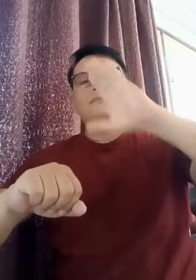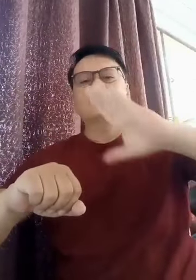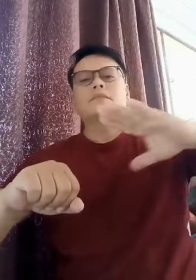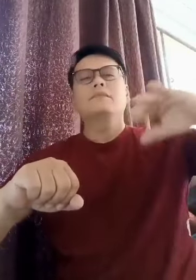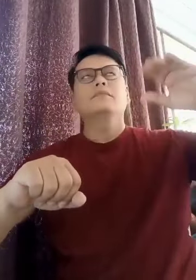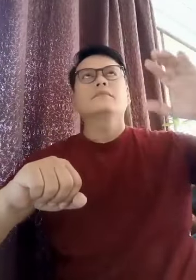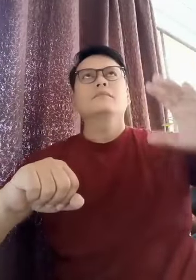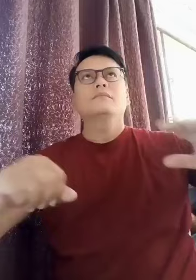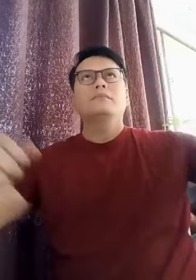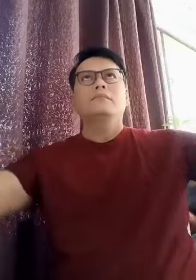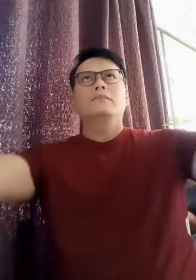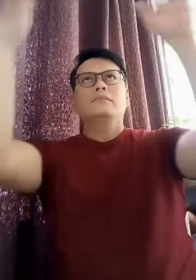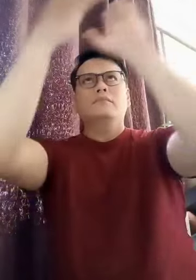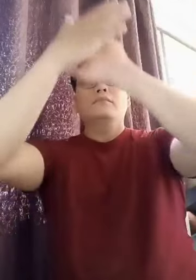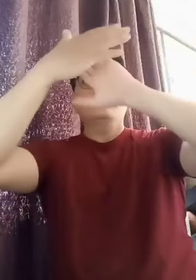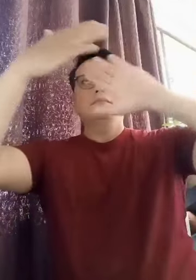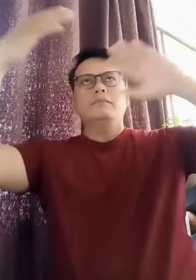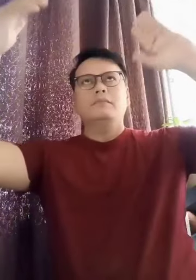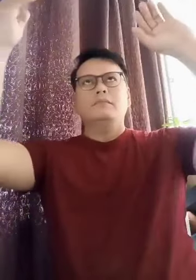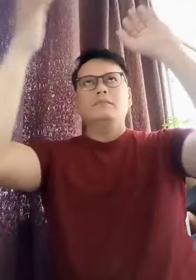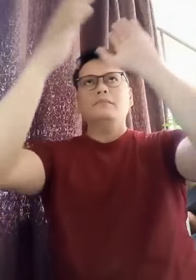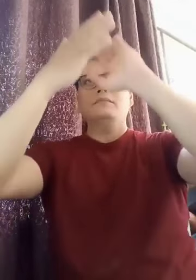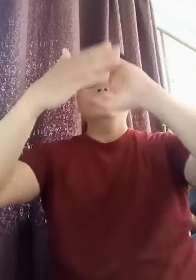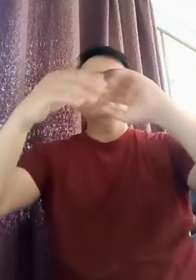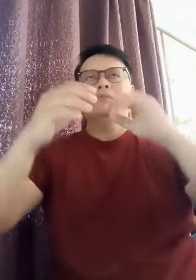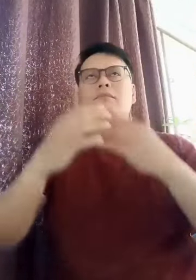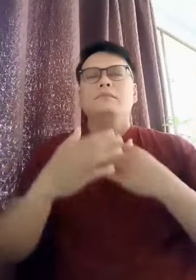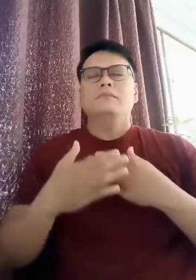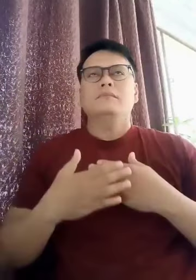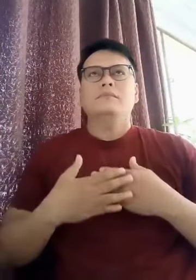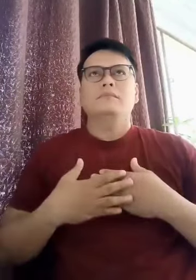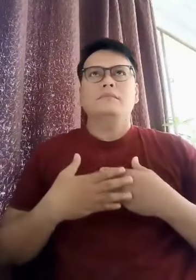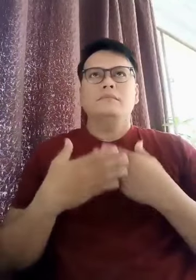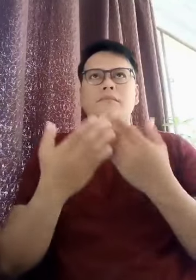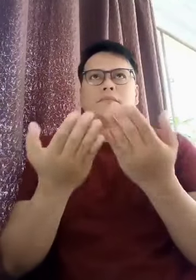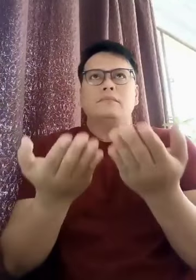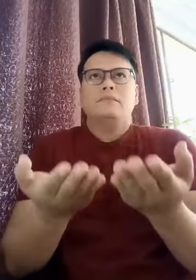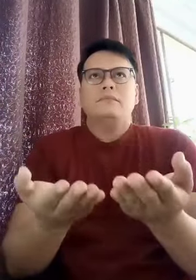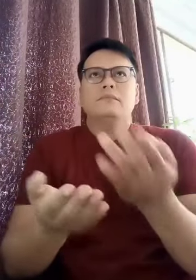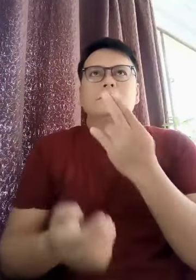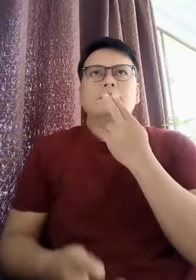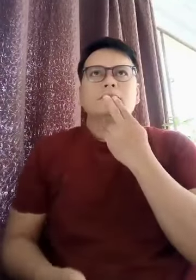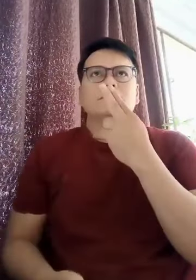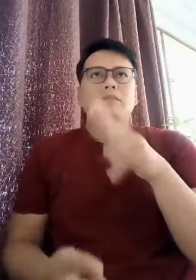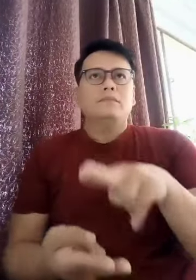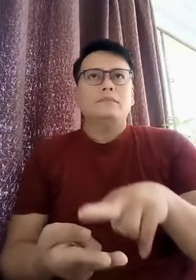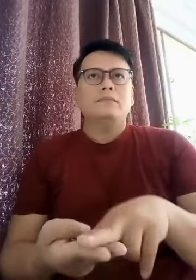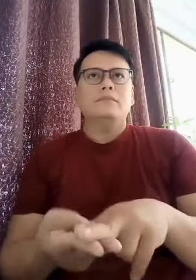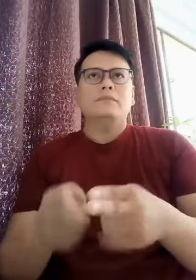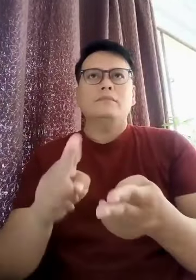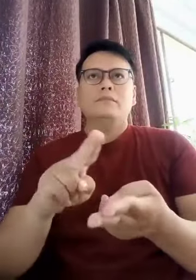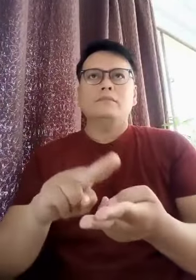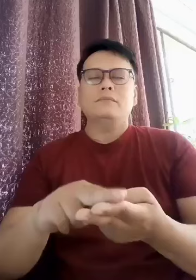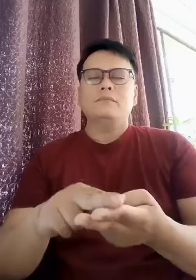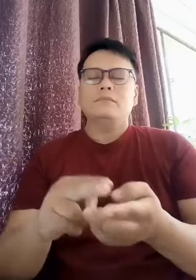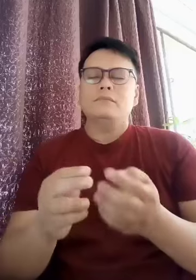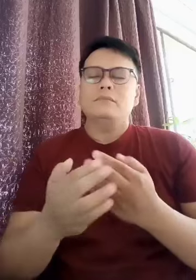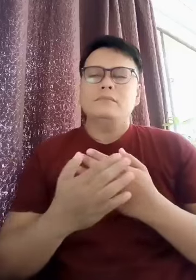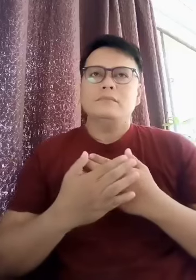rainbow in the sky, I can be your good friend, I